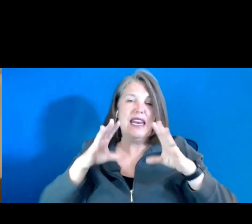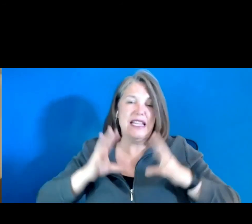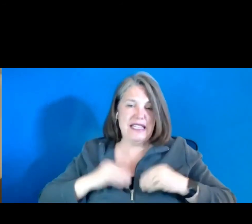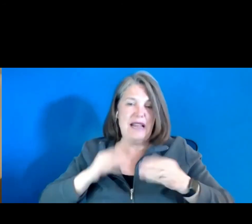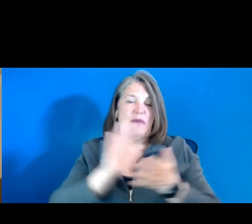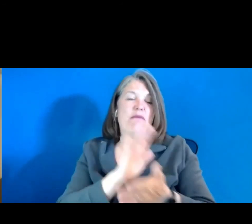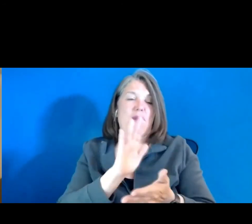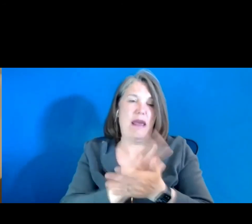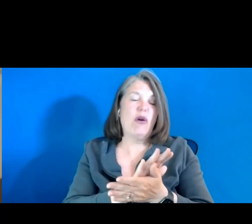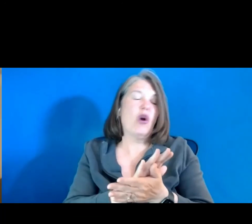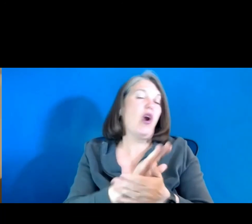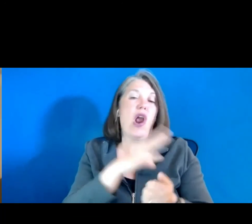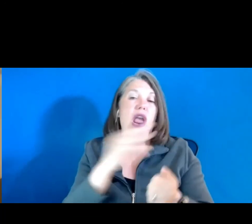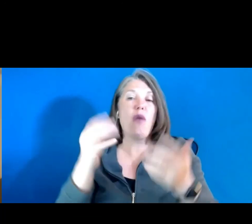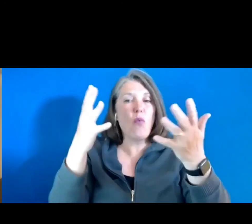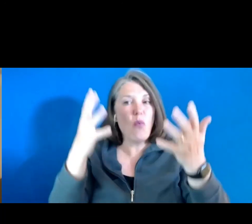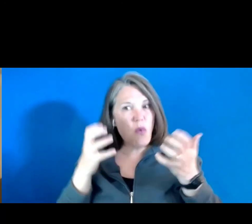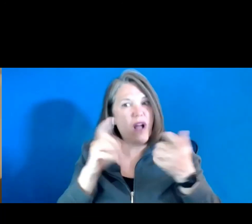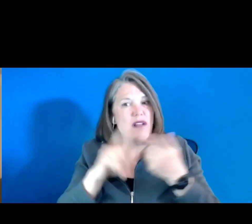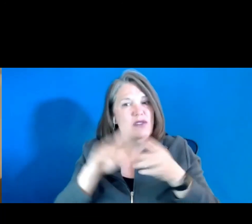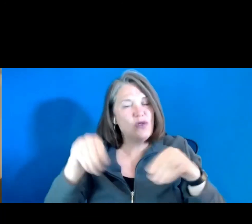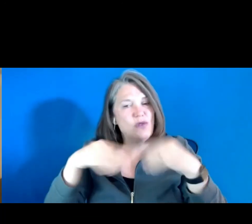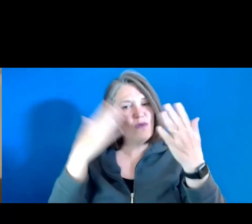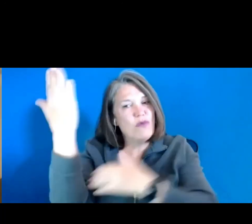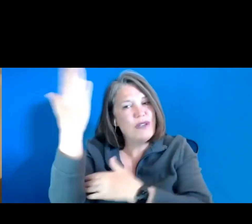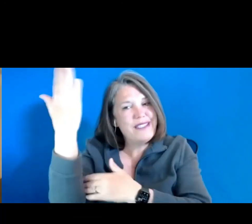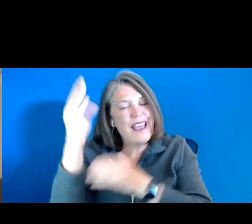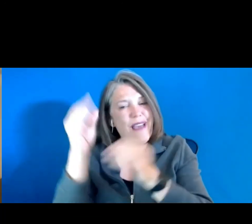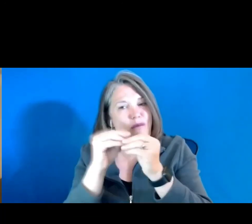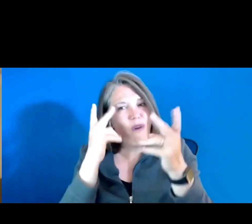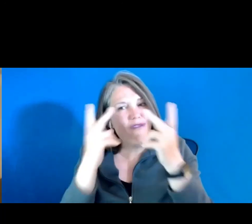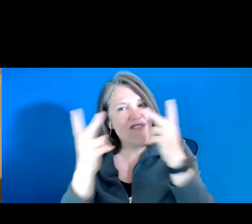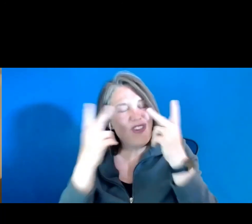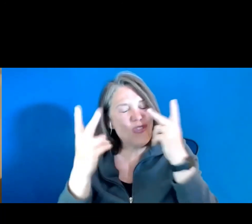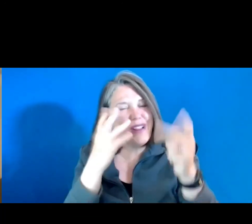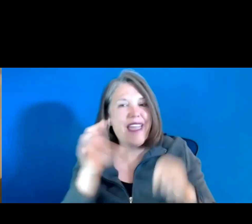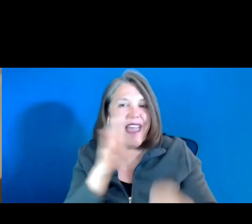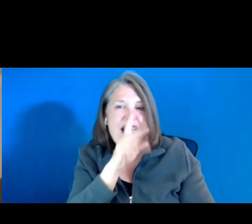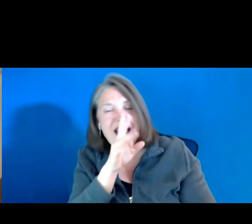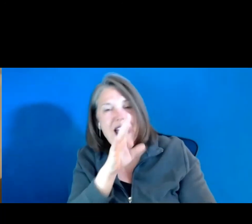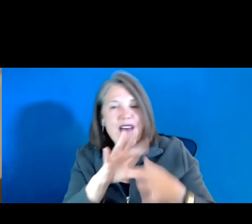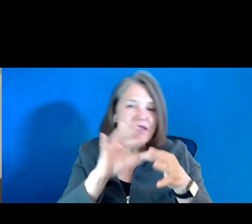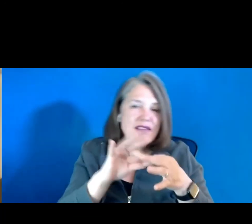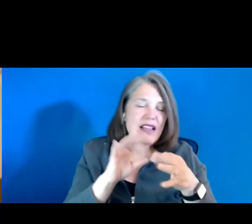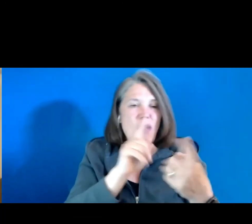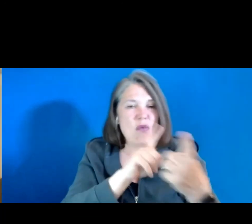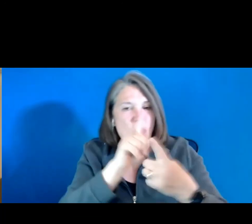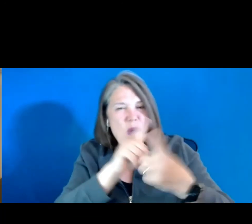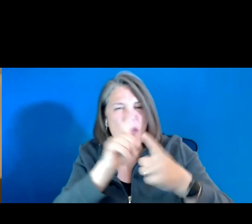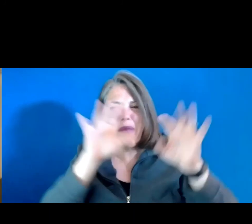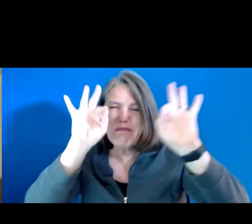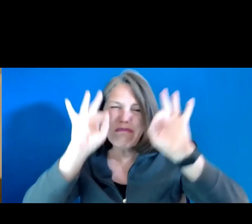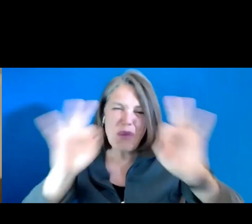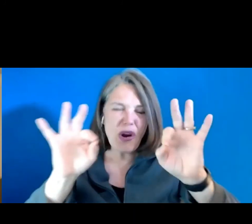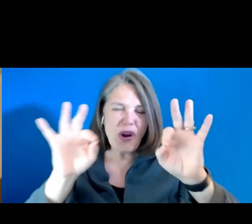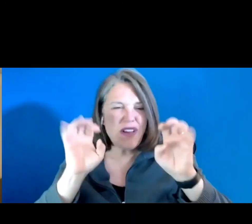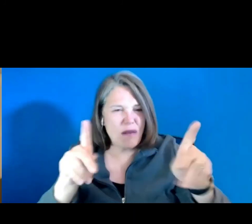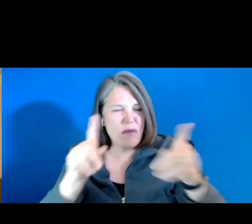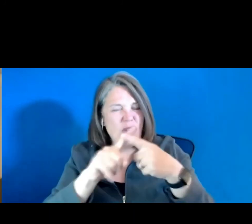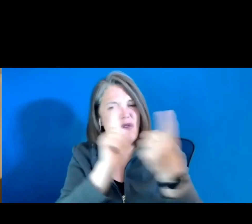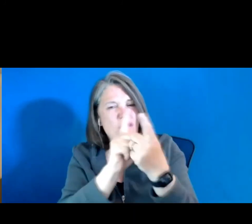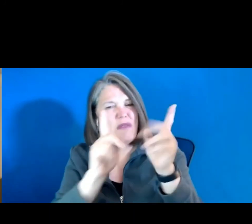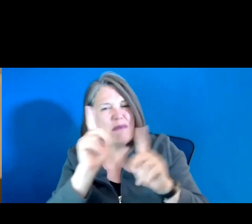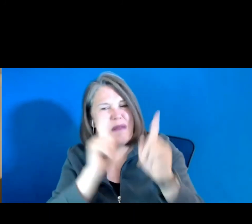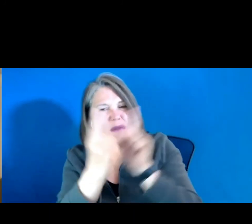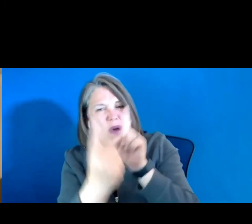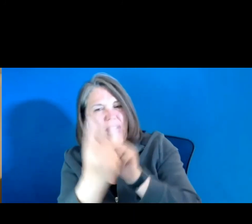and wants to present more visually and orally and engage in one-to-one, it's a perfect opportunity to meet people one-to